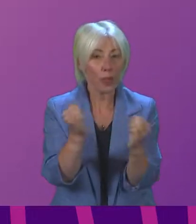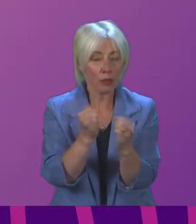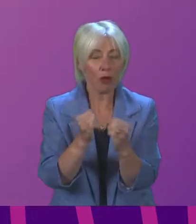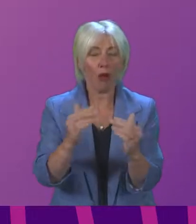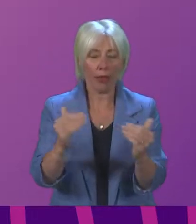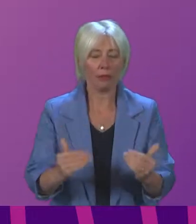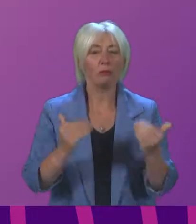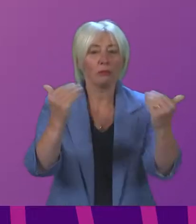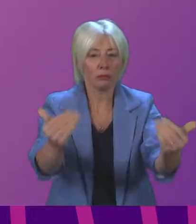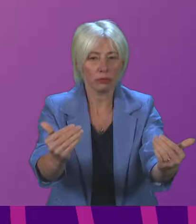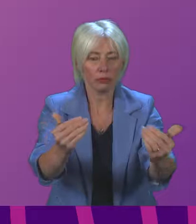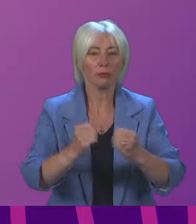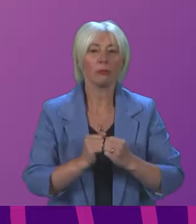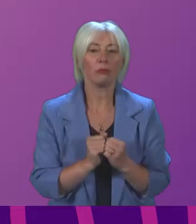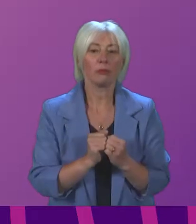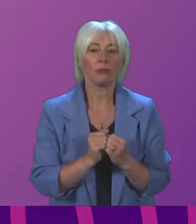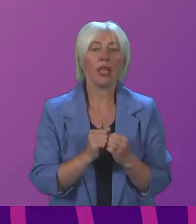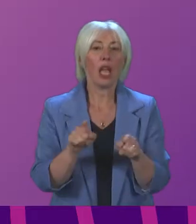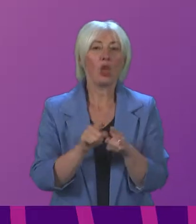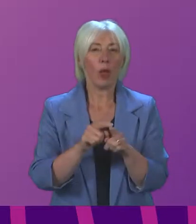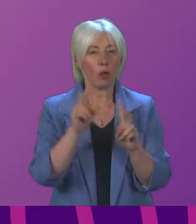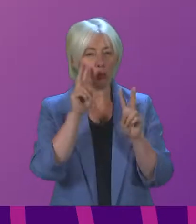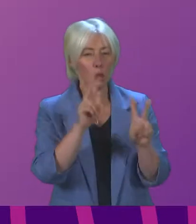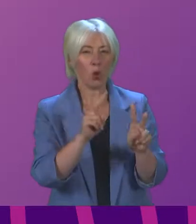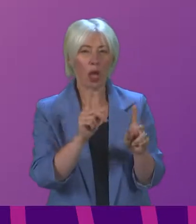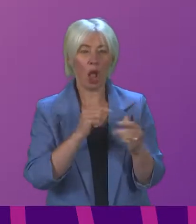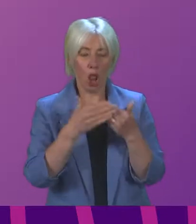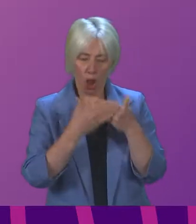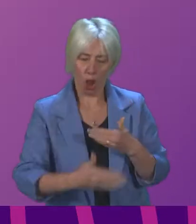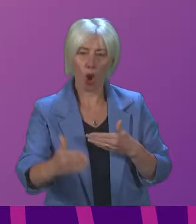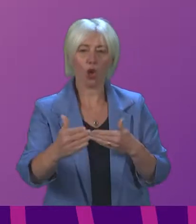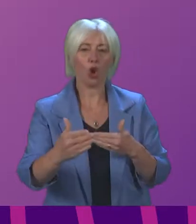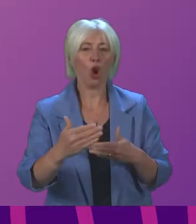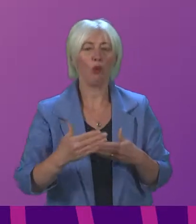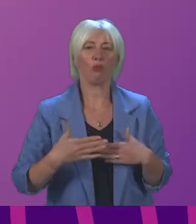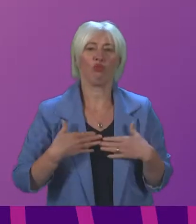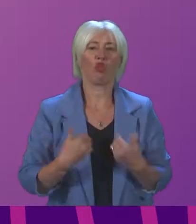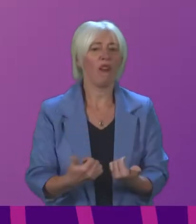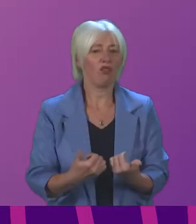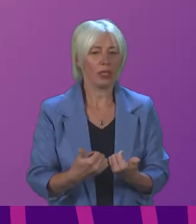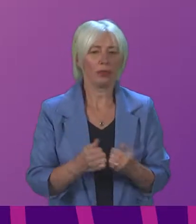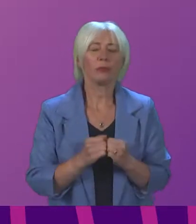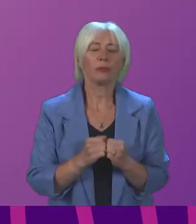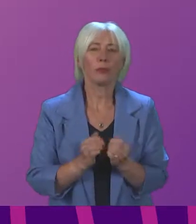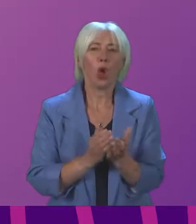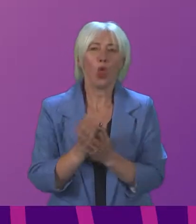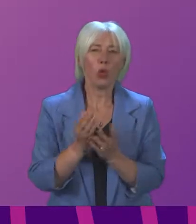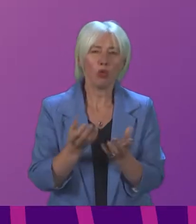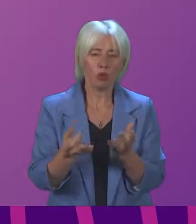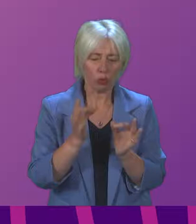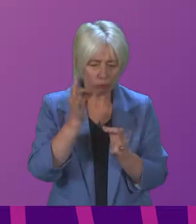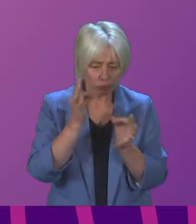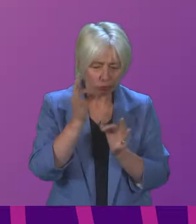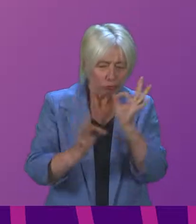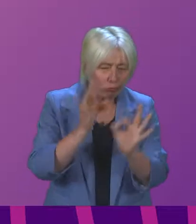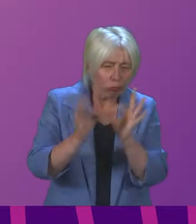forward. We also looked at the measures needed to support long-term recovery. During our inquiry, we heard first from